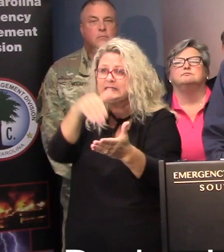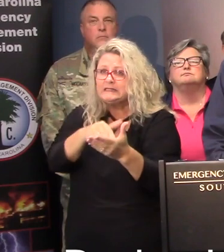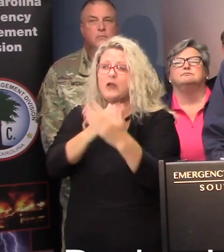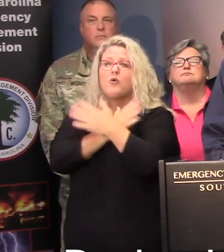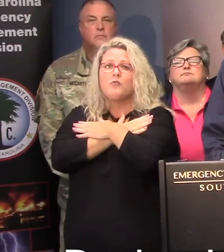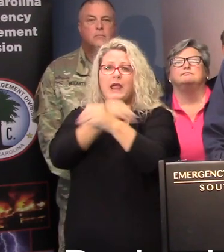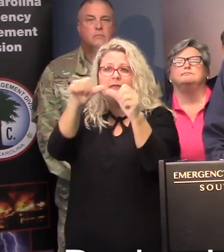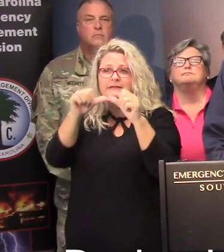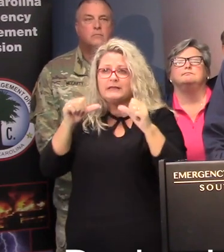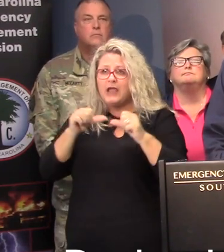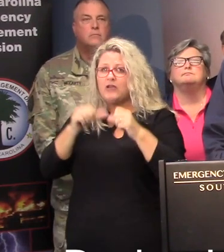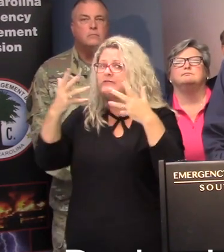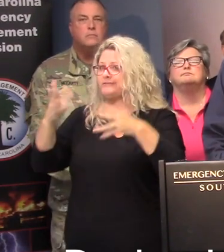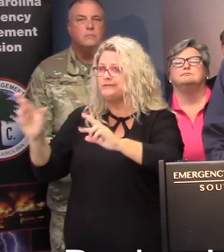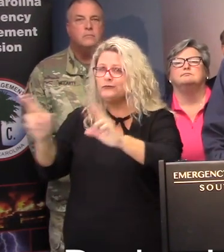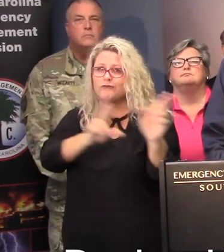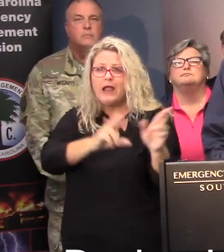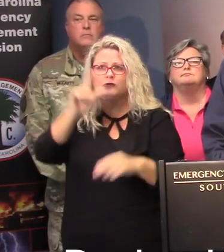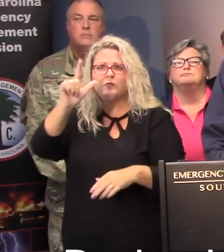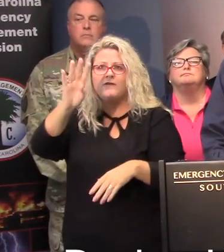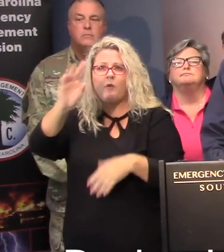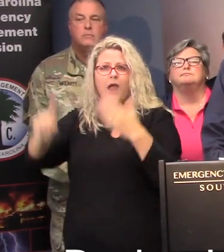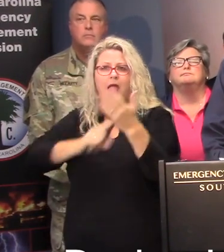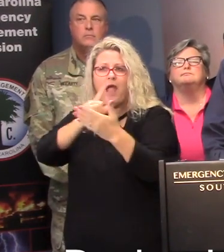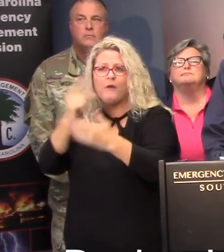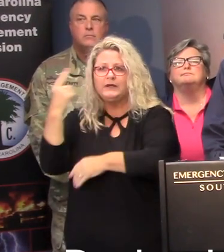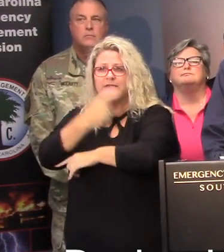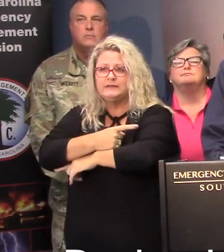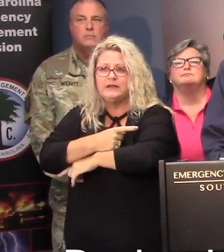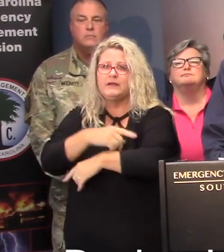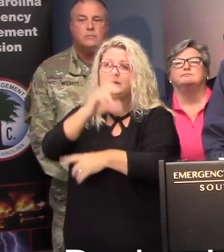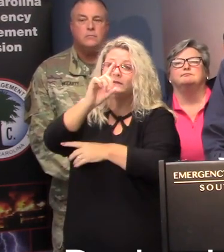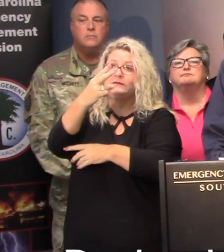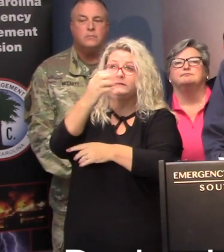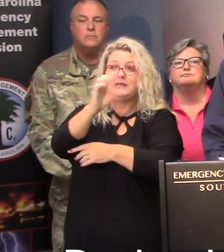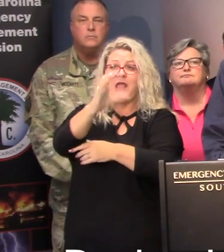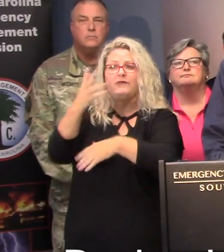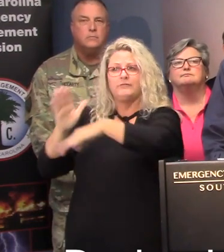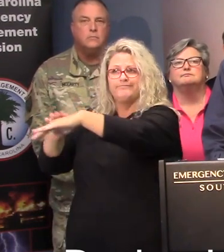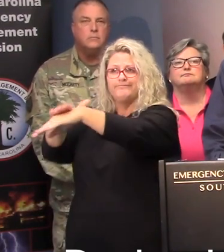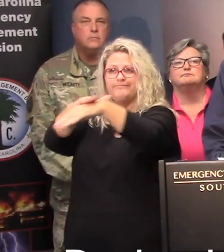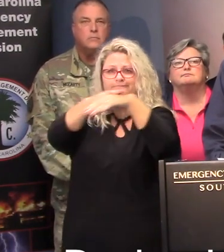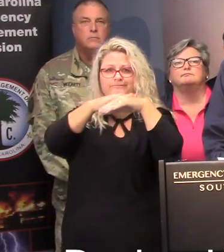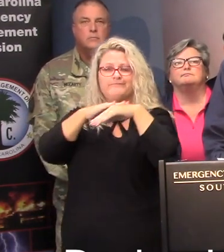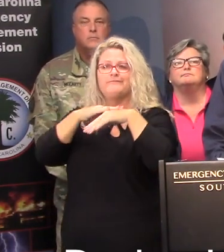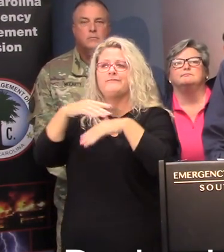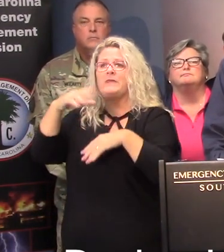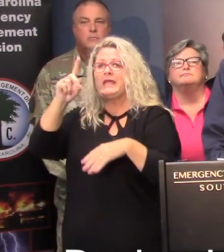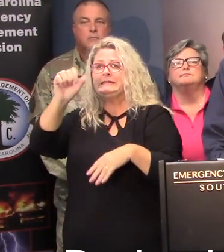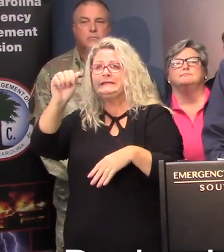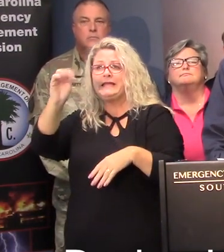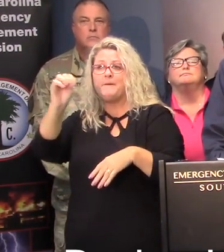and staffed 24 hours a day. DHEC has alerted all private dam owners to prepare for notification